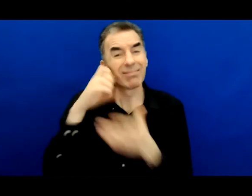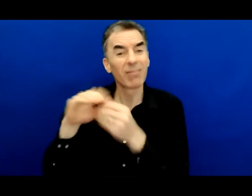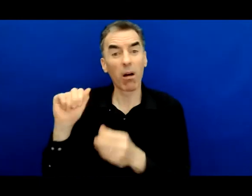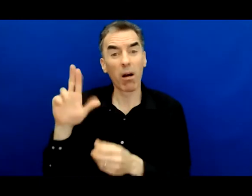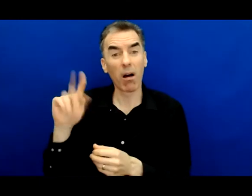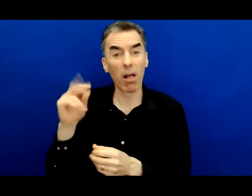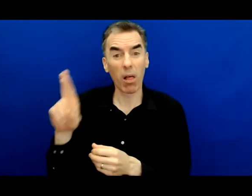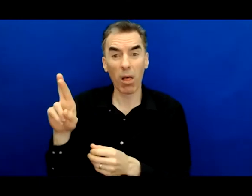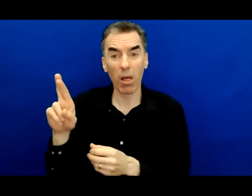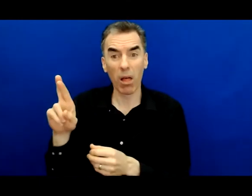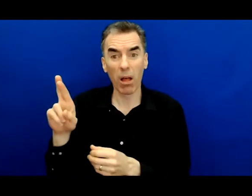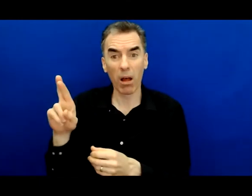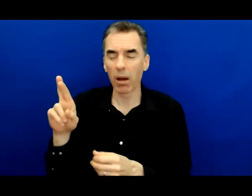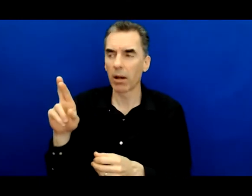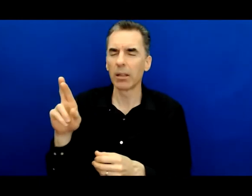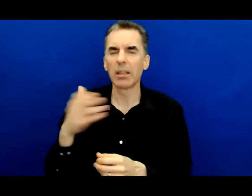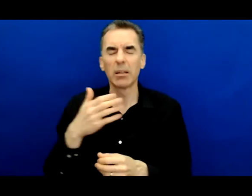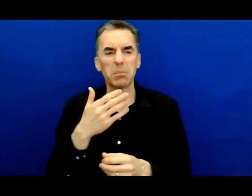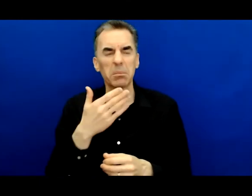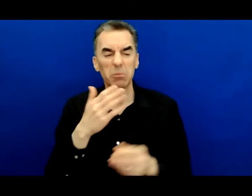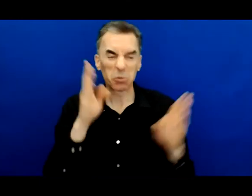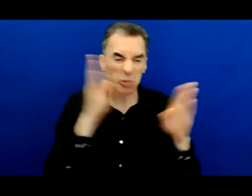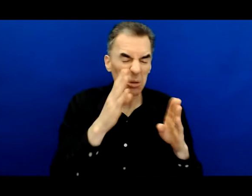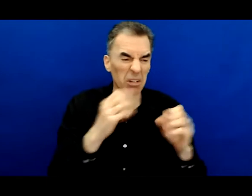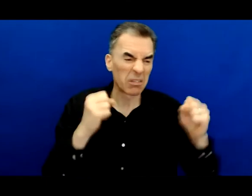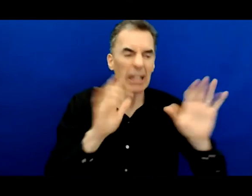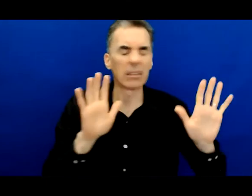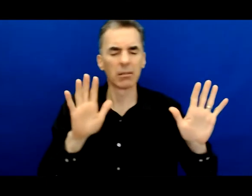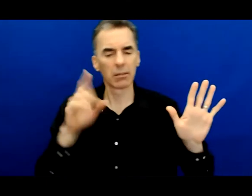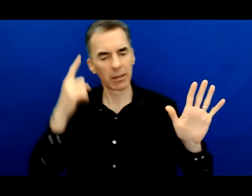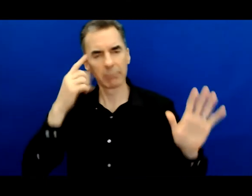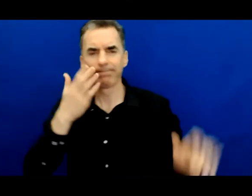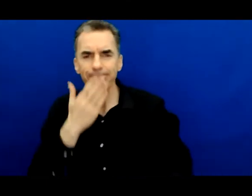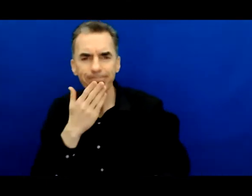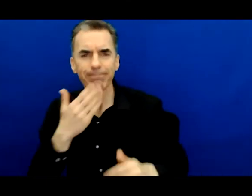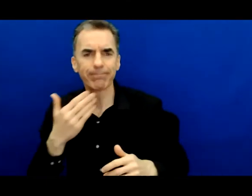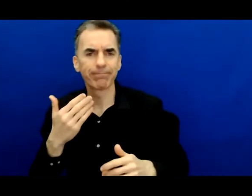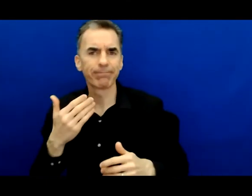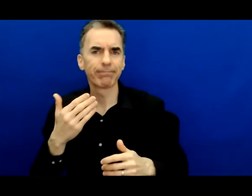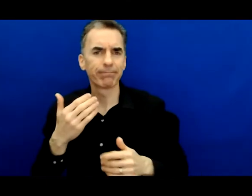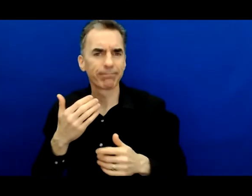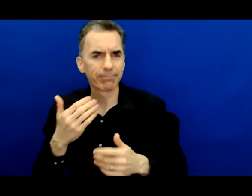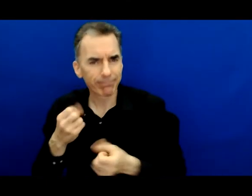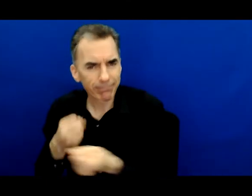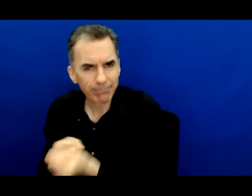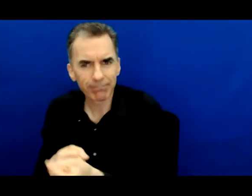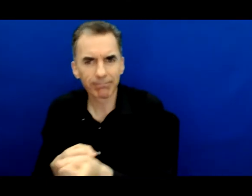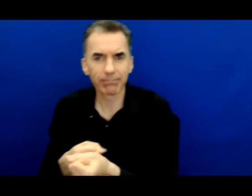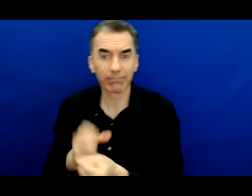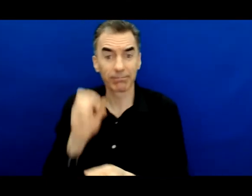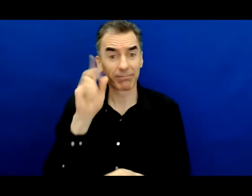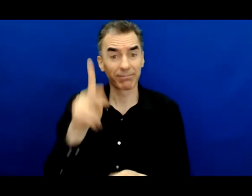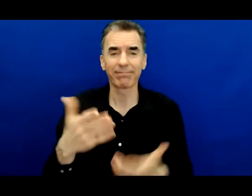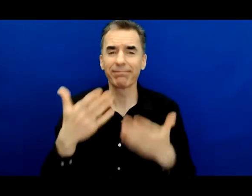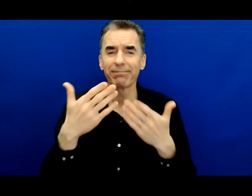choose the air in the direction of kindness and creativity, even in the darkest situations. God bless you and